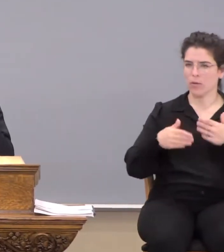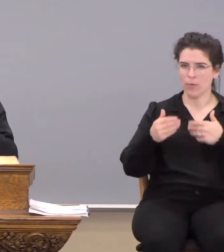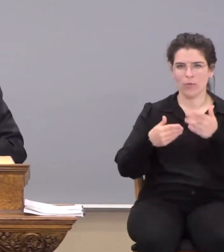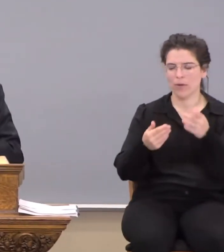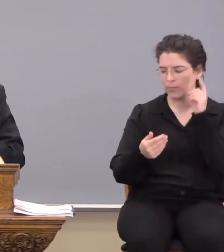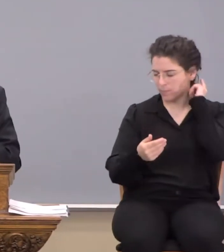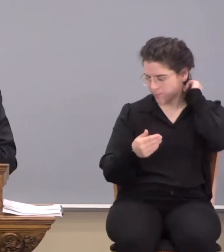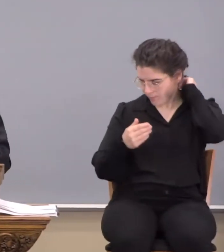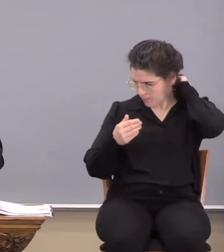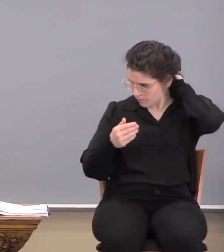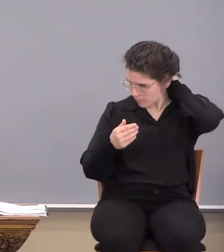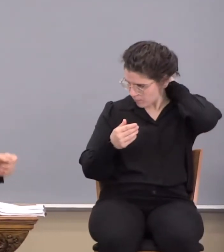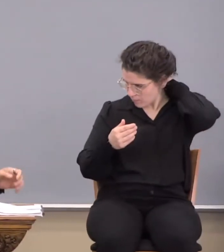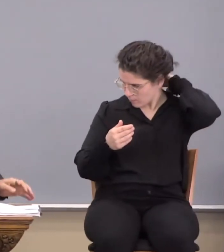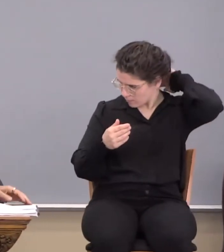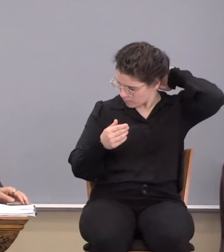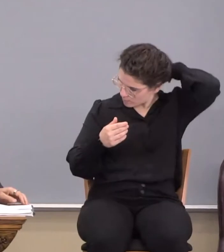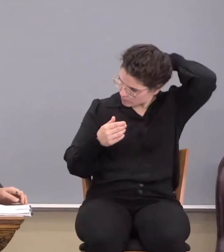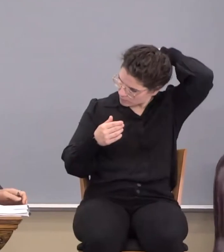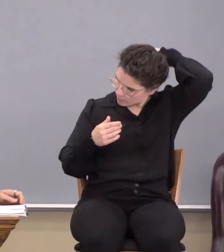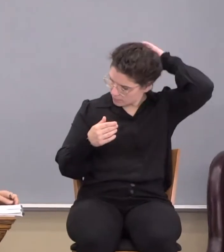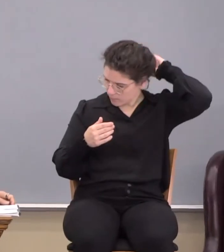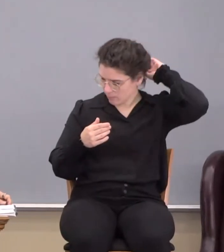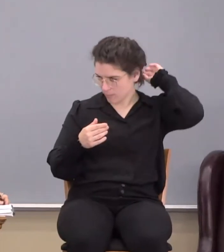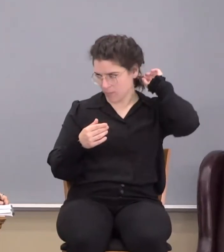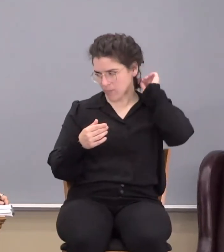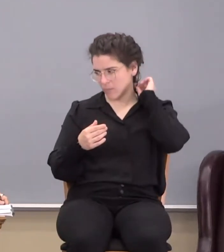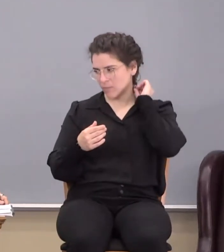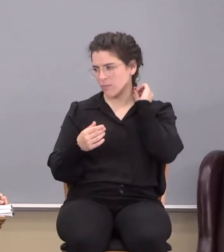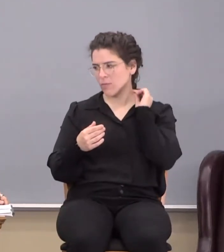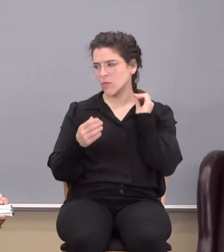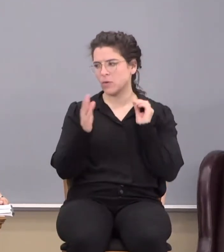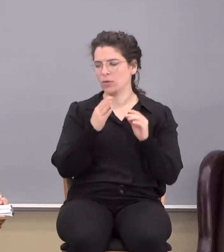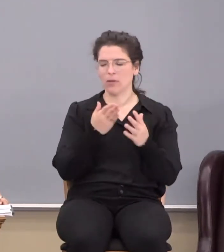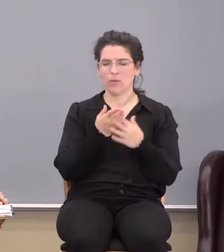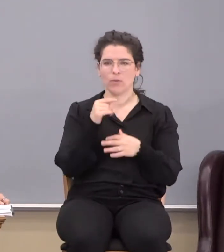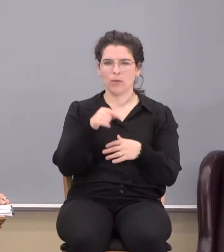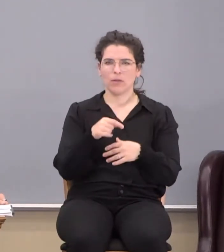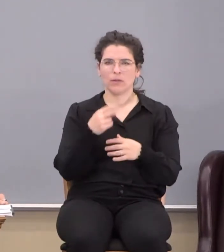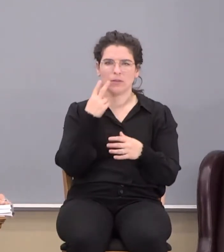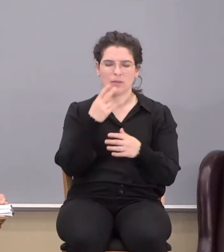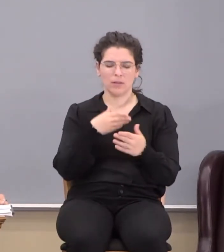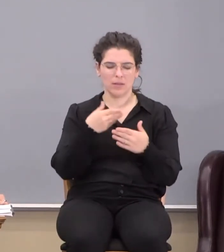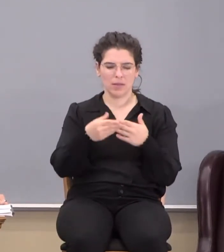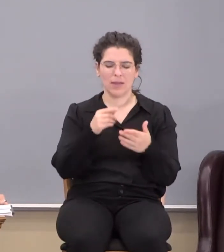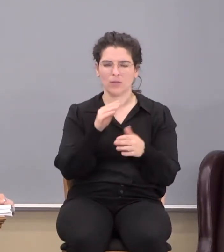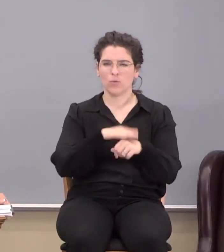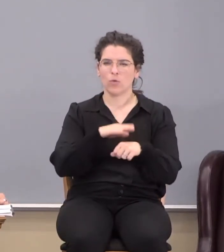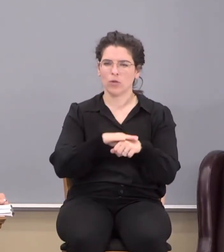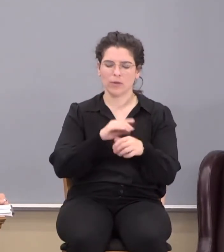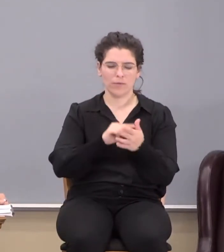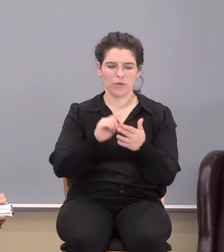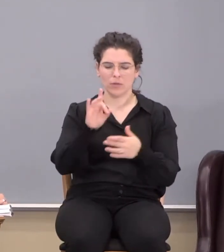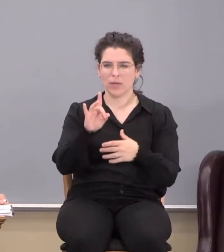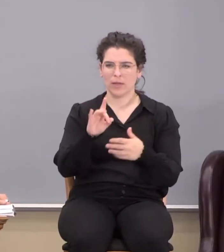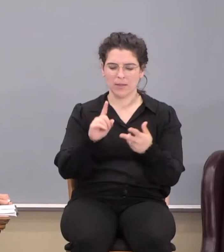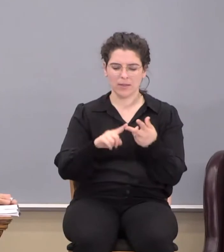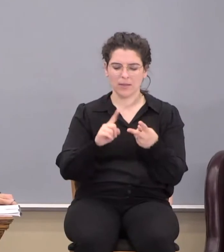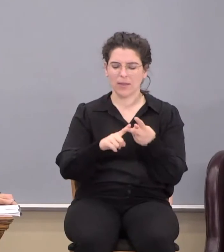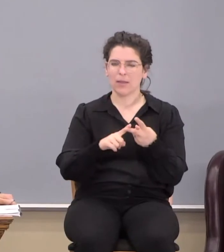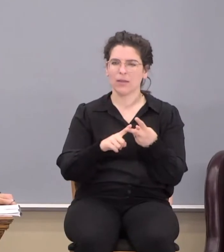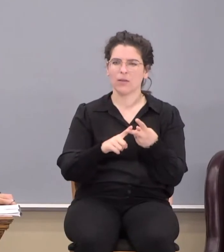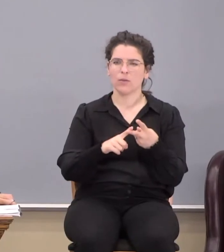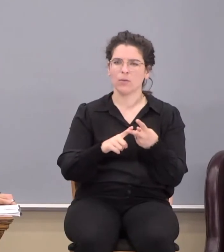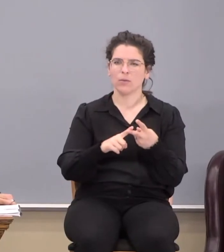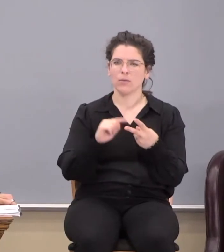Look at what he says here. We won't have the time to take that much time on each one. Look at his next warning, verse 8. Here's the second one in this section. He said,